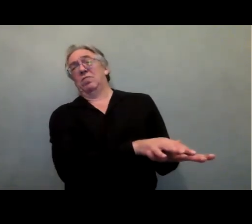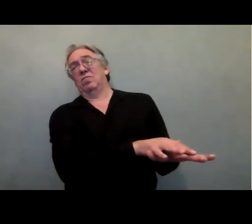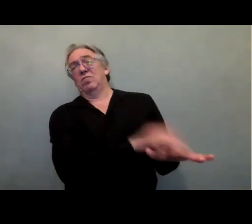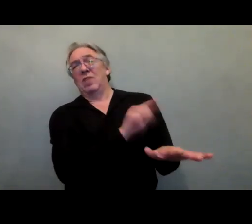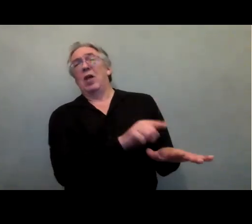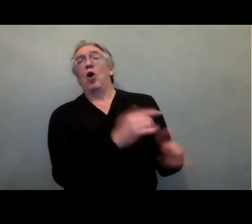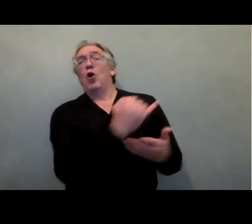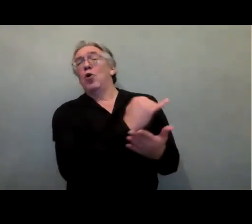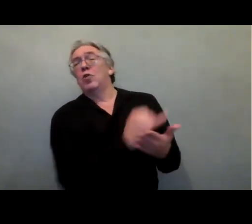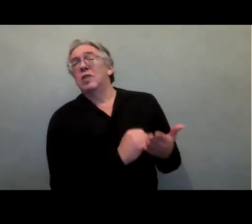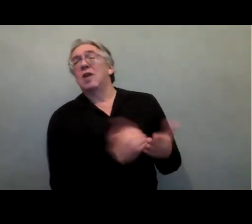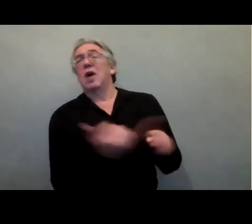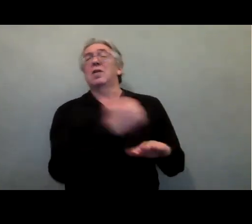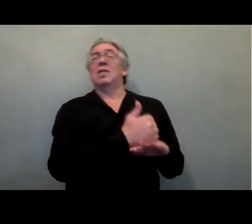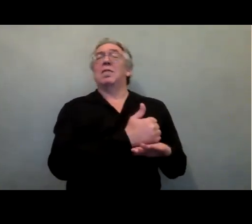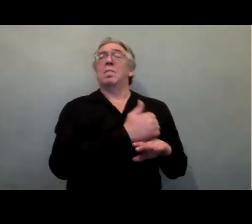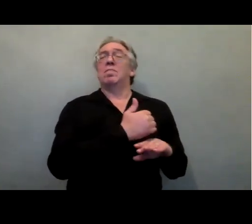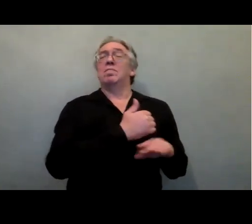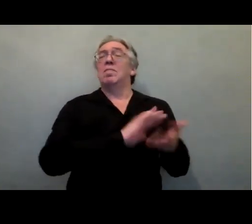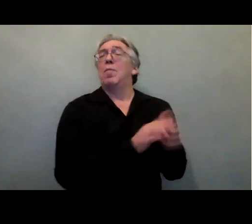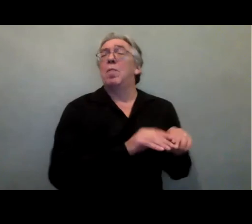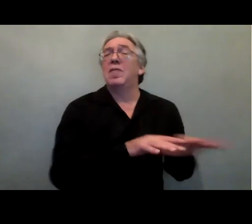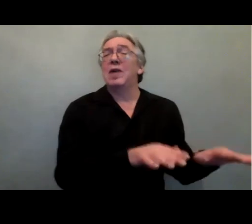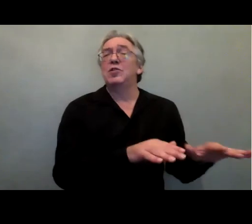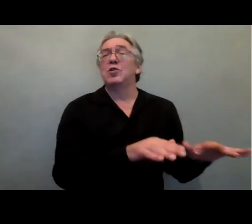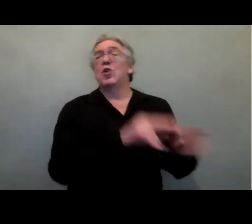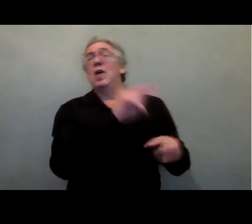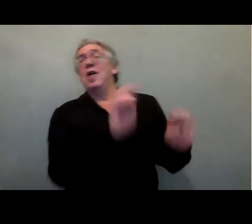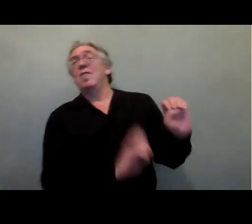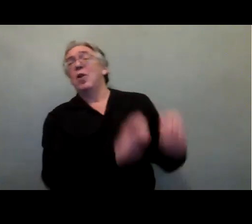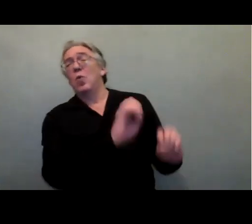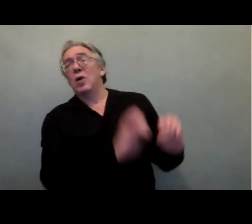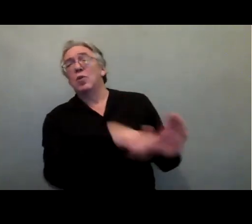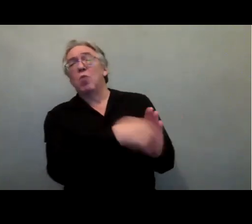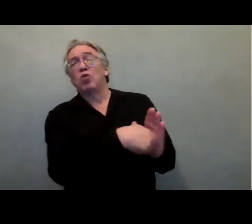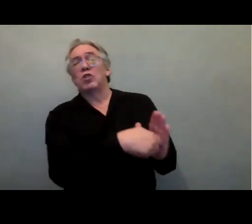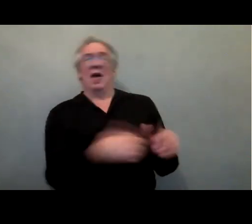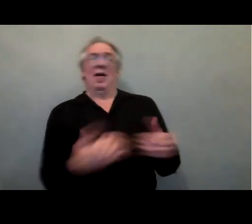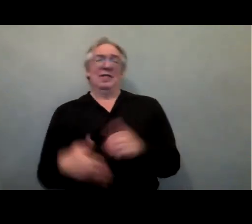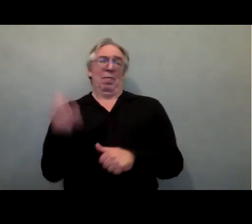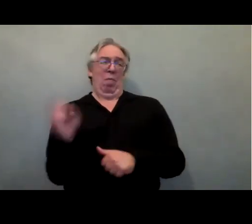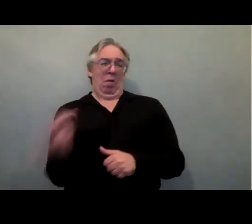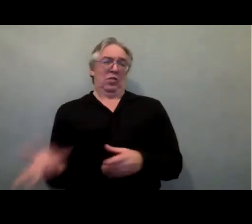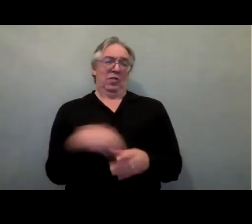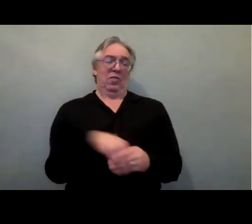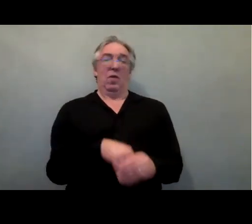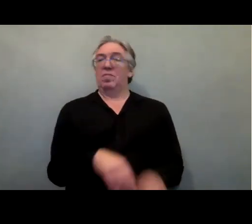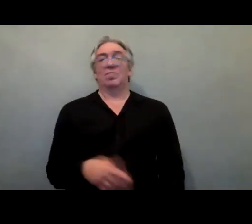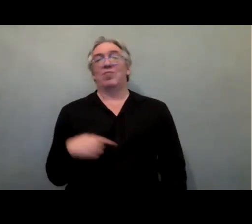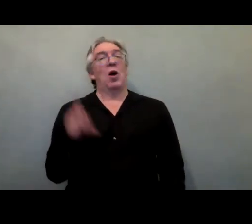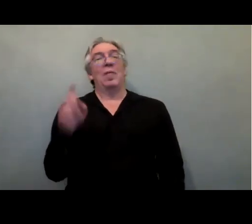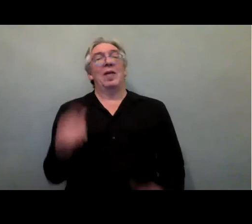of all mainstream policies and programs. But this needs to be complemented with disability-specific policies and programs in international aid.